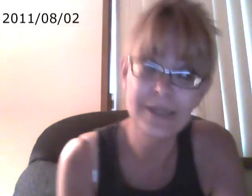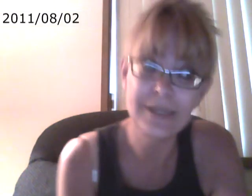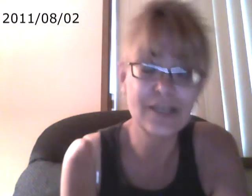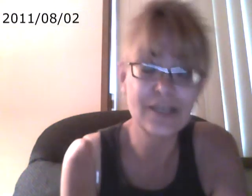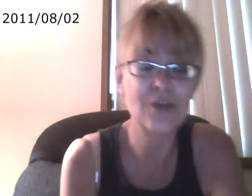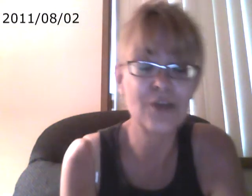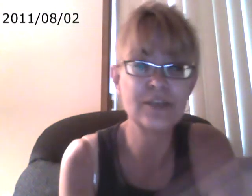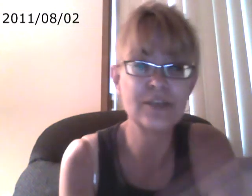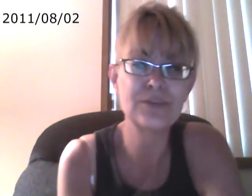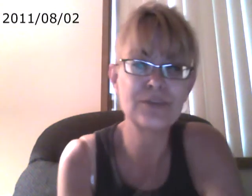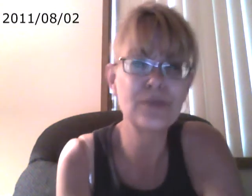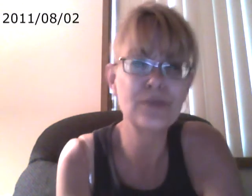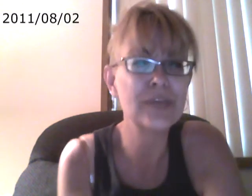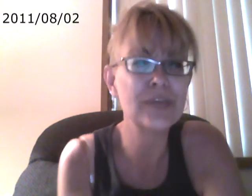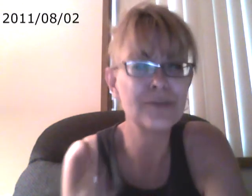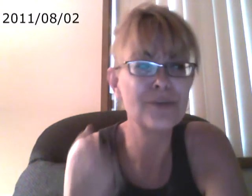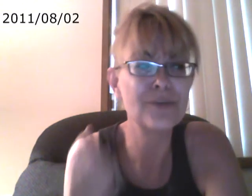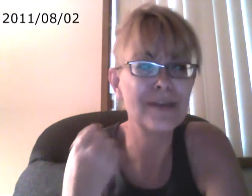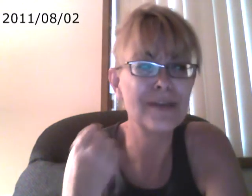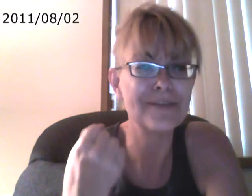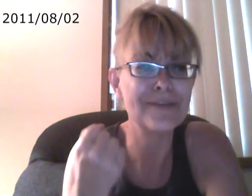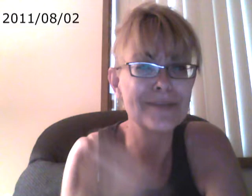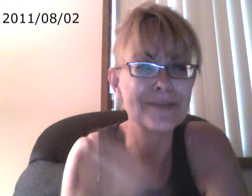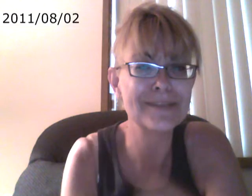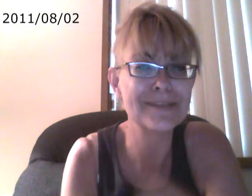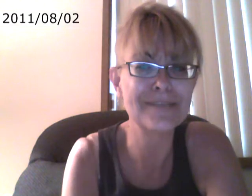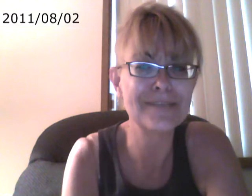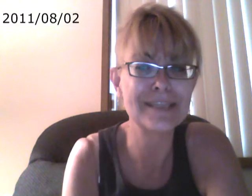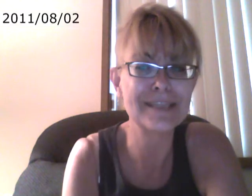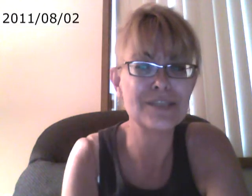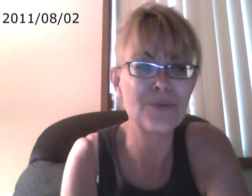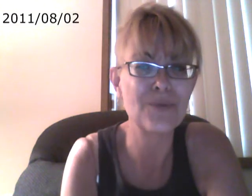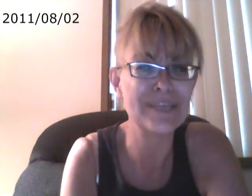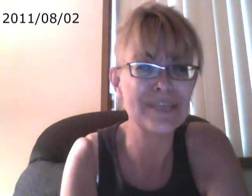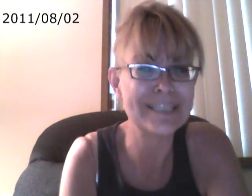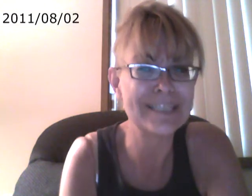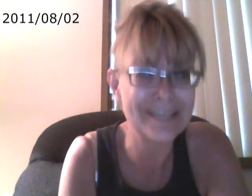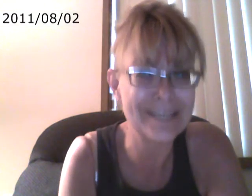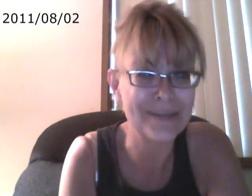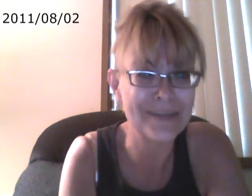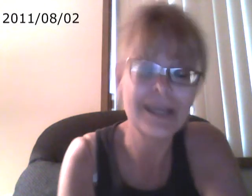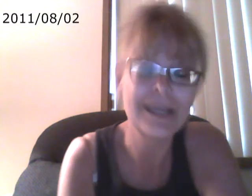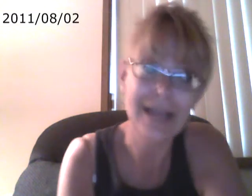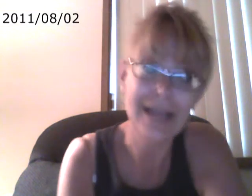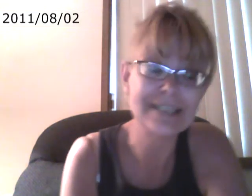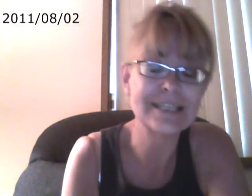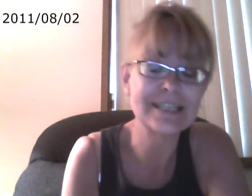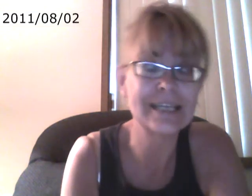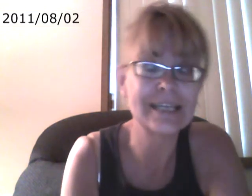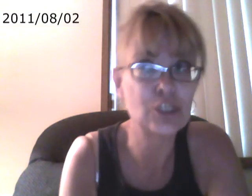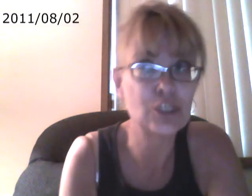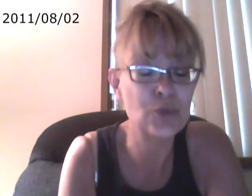that's a hard one to communicate with it while everybody believes that this is the one we need to stick with as it's sticking it to you.